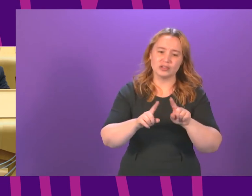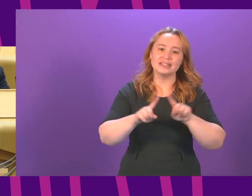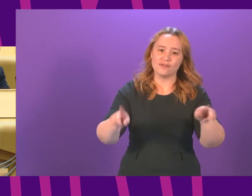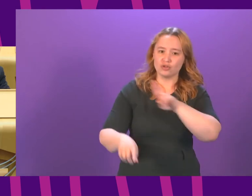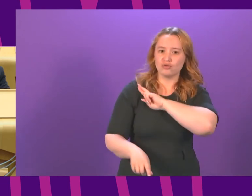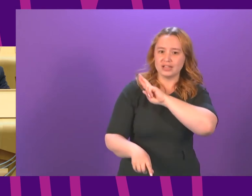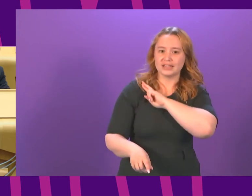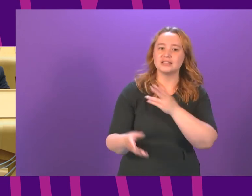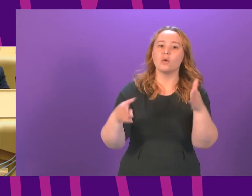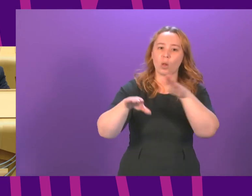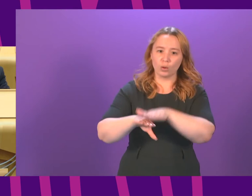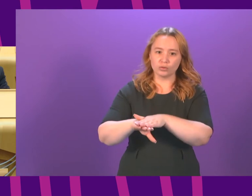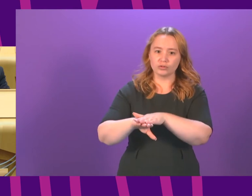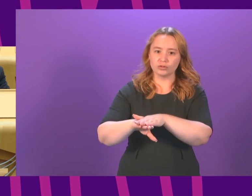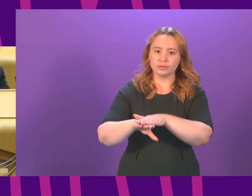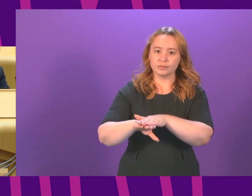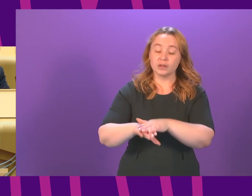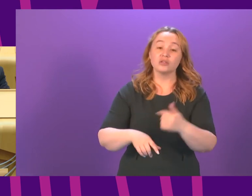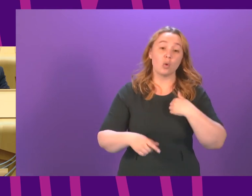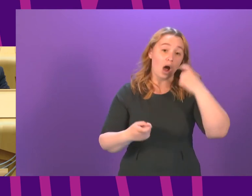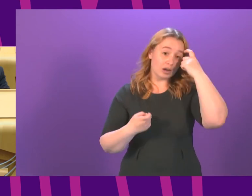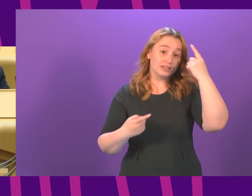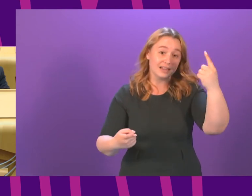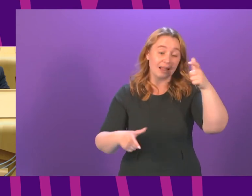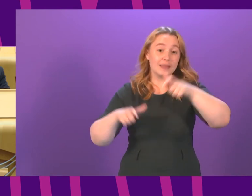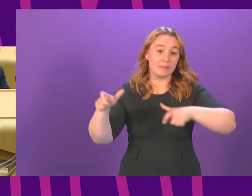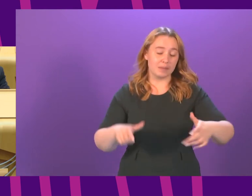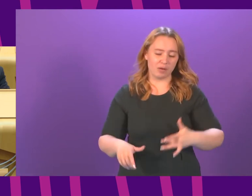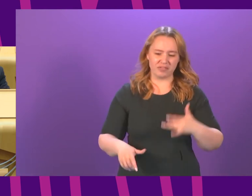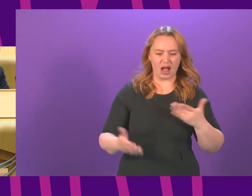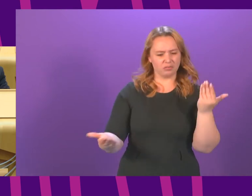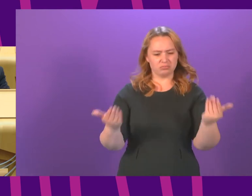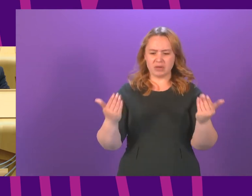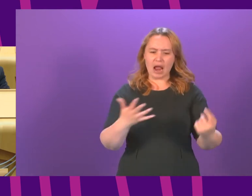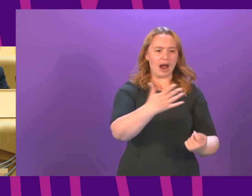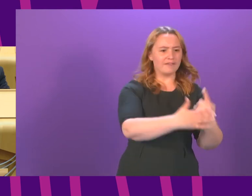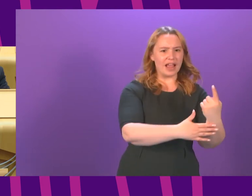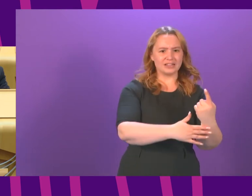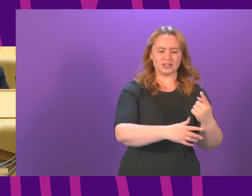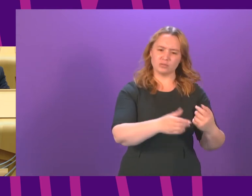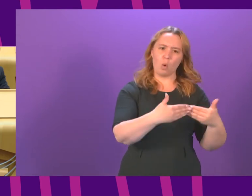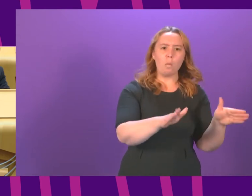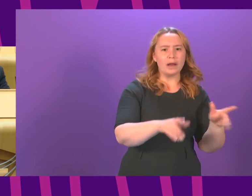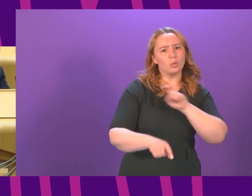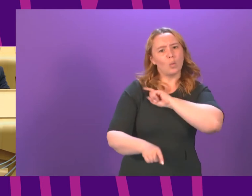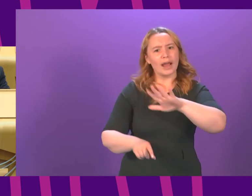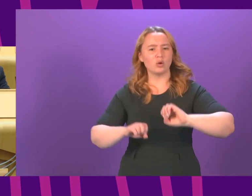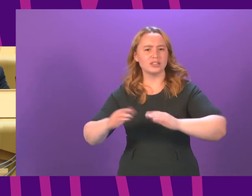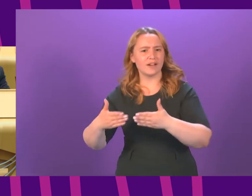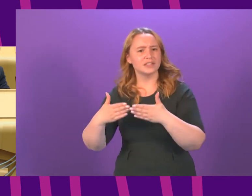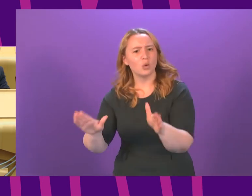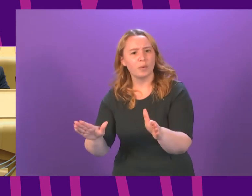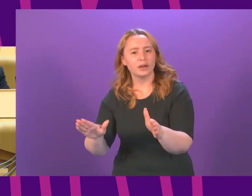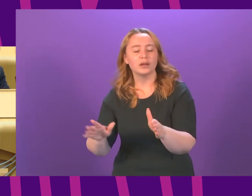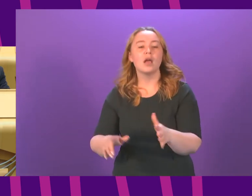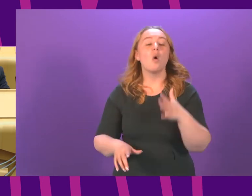oversimplification to do that although I understand why people do we want to get all of the services that are most